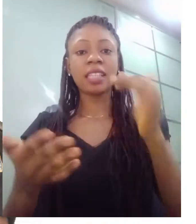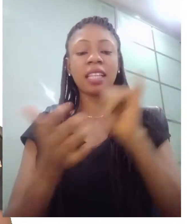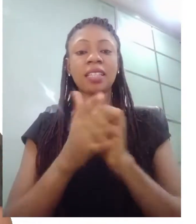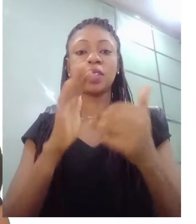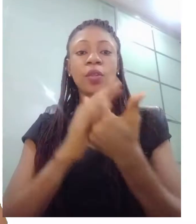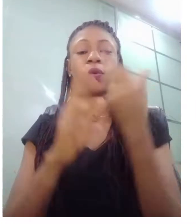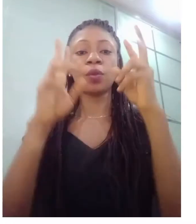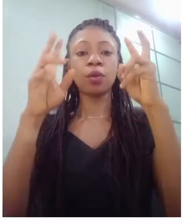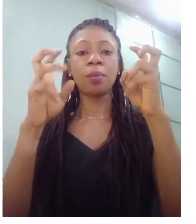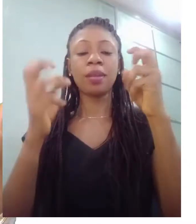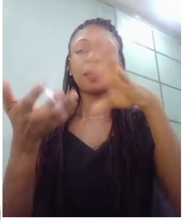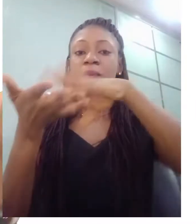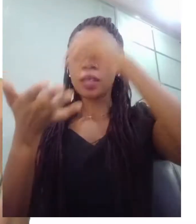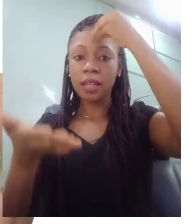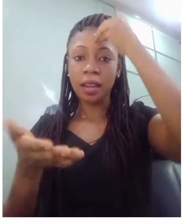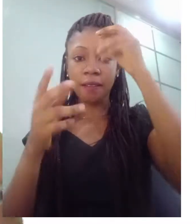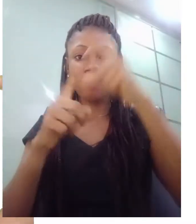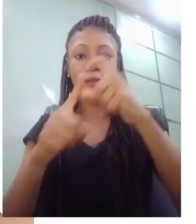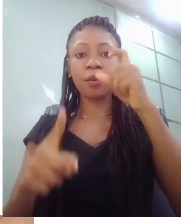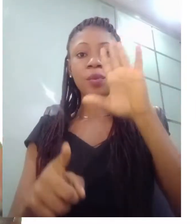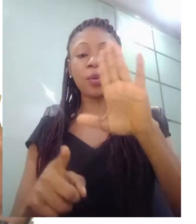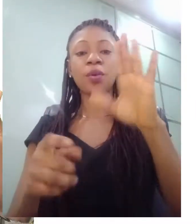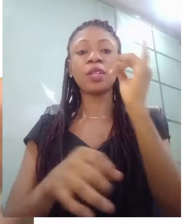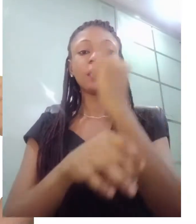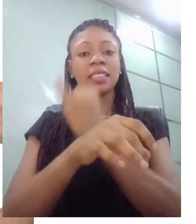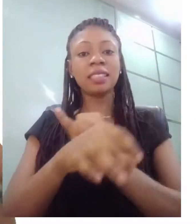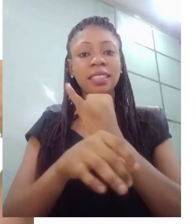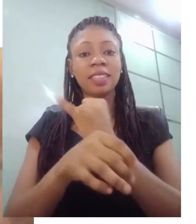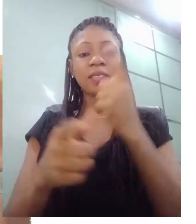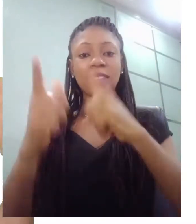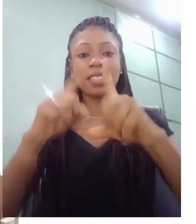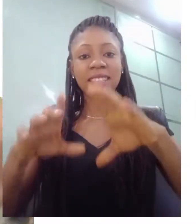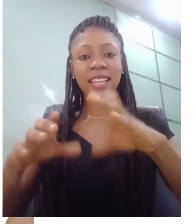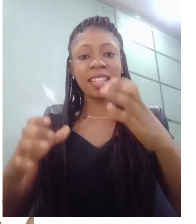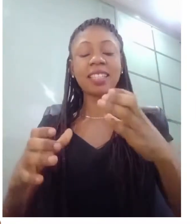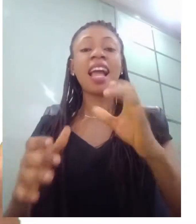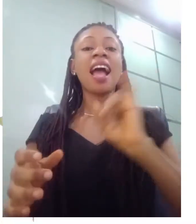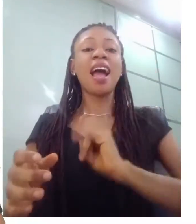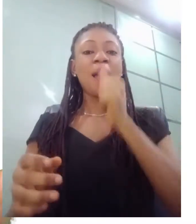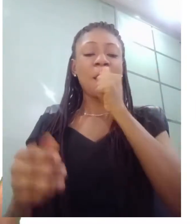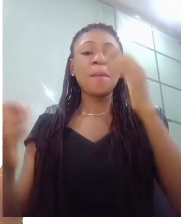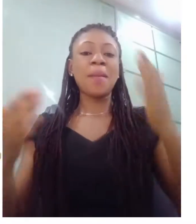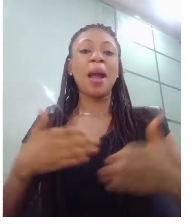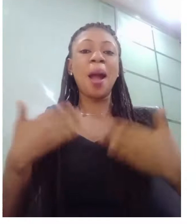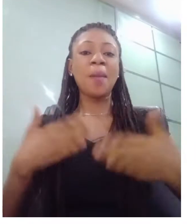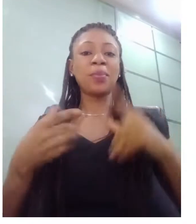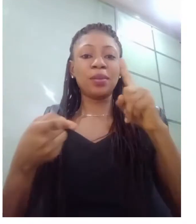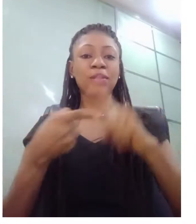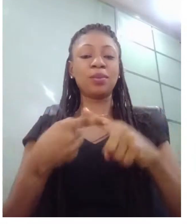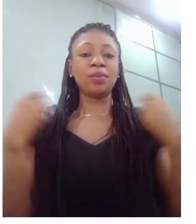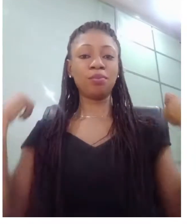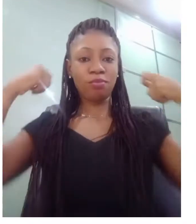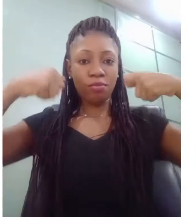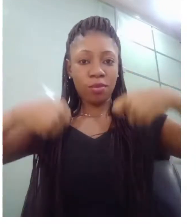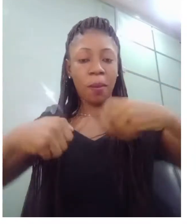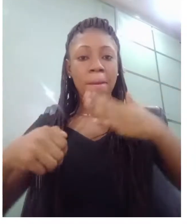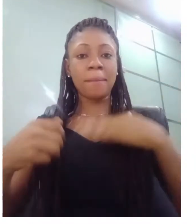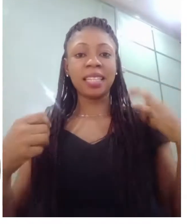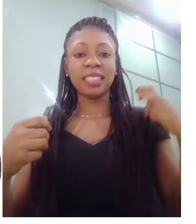so happy to be putting on my shirt all the way from niger thank you esdeley